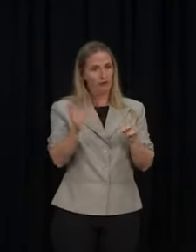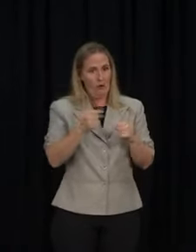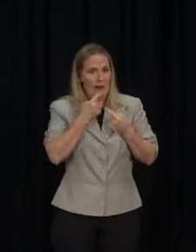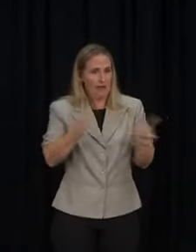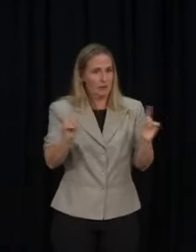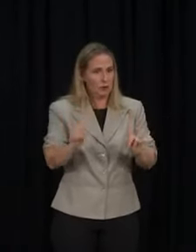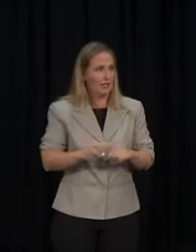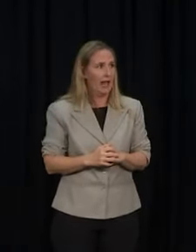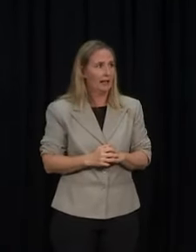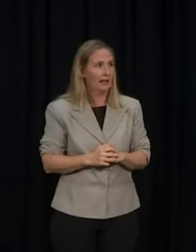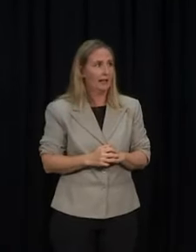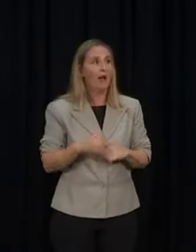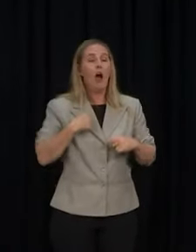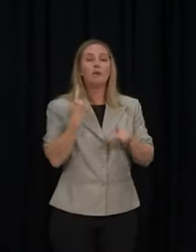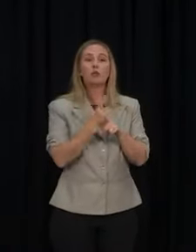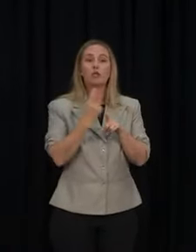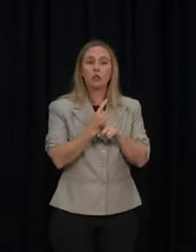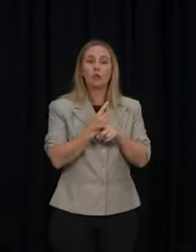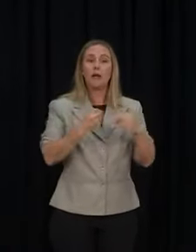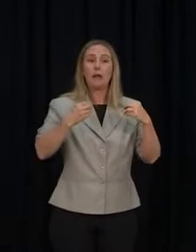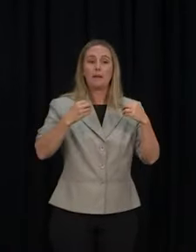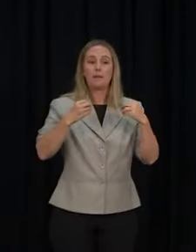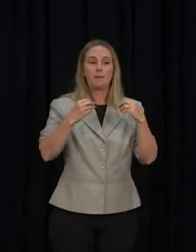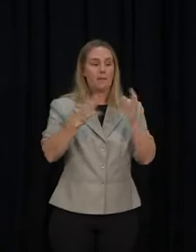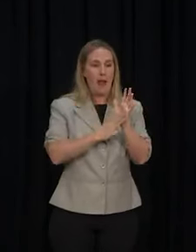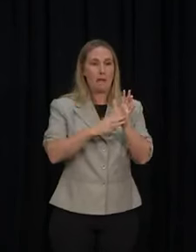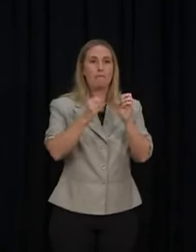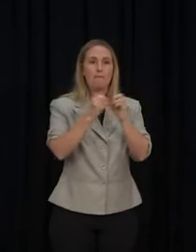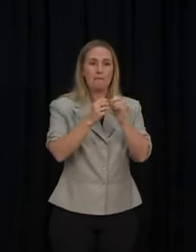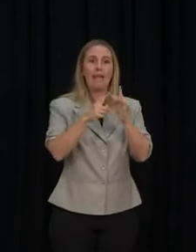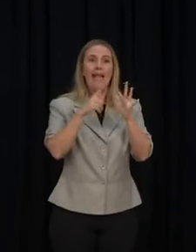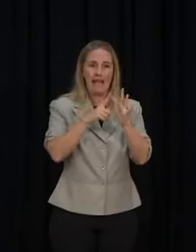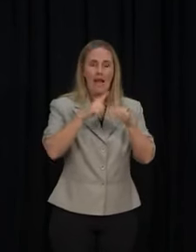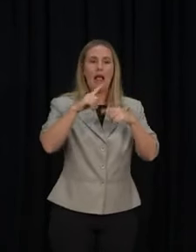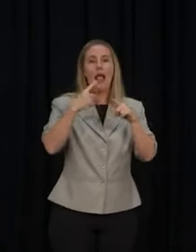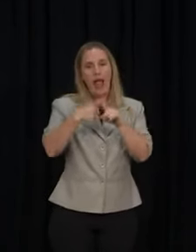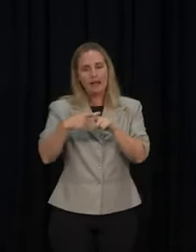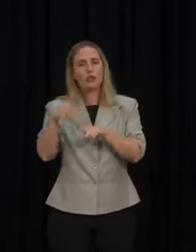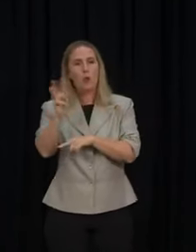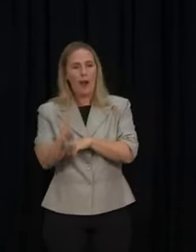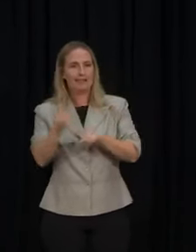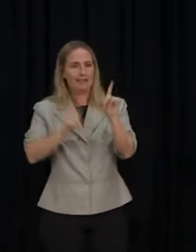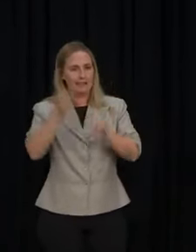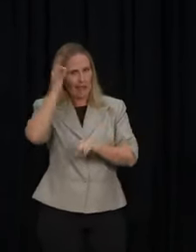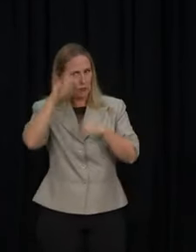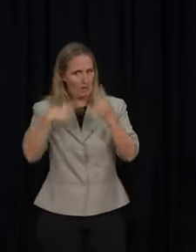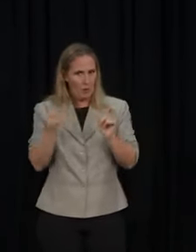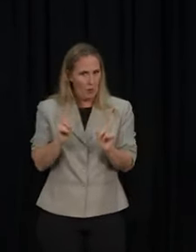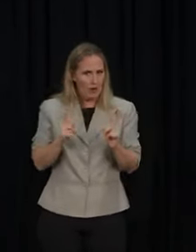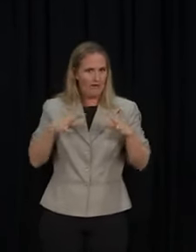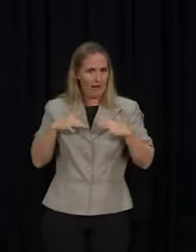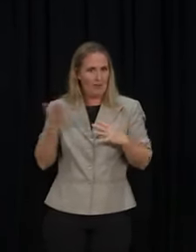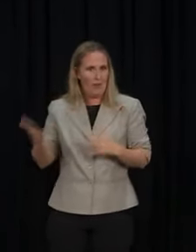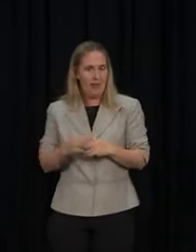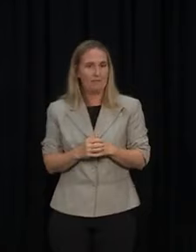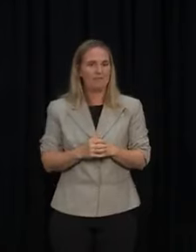the Ministry of Business, Innovation and Employment, and also the Wellington City Council about what might be possible for those businesses. We don't have a resolution on that yet,